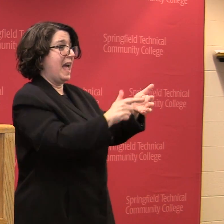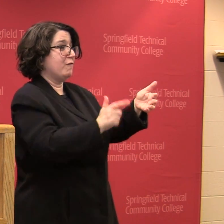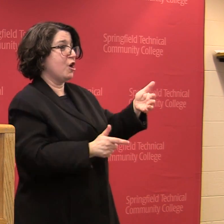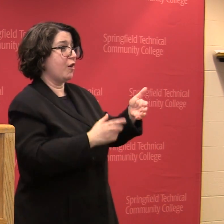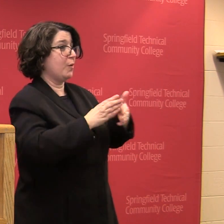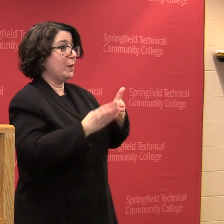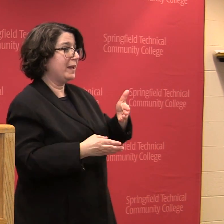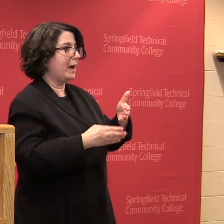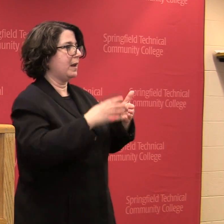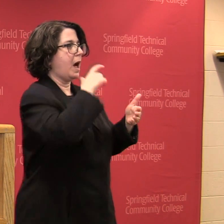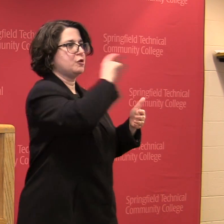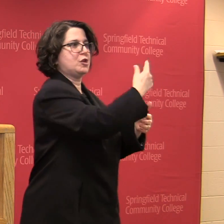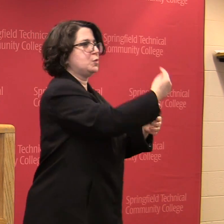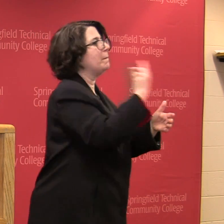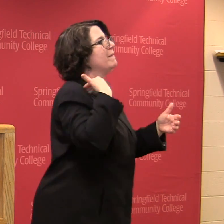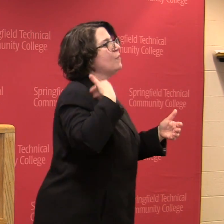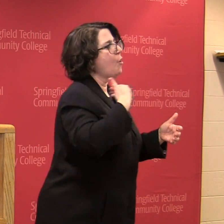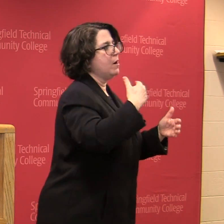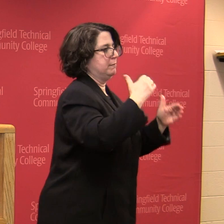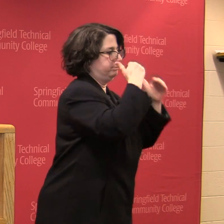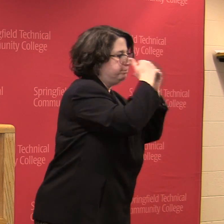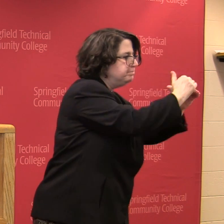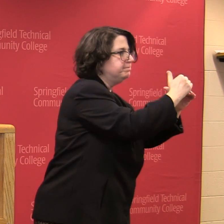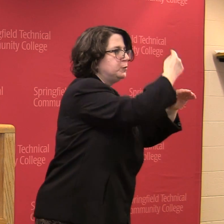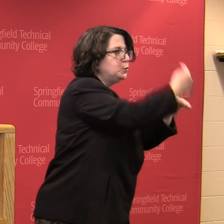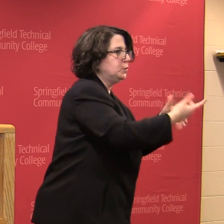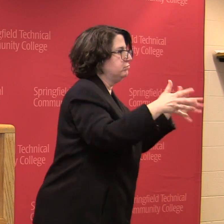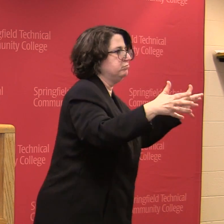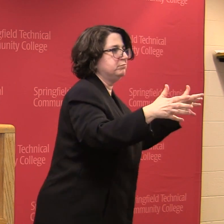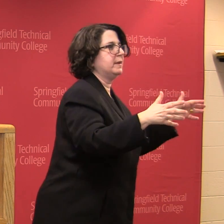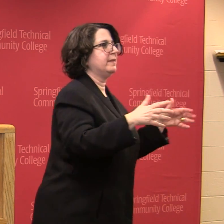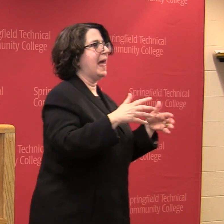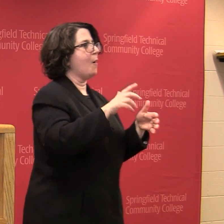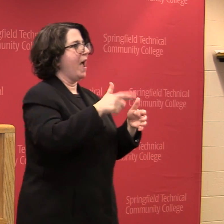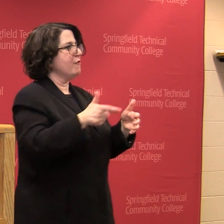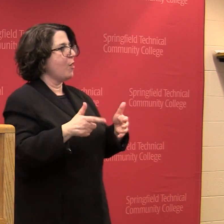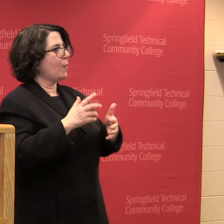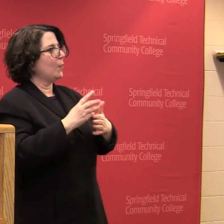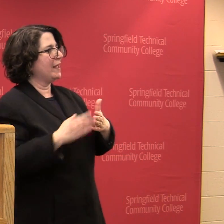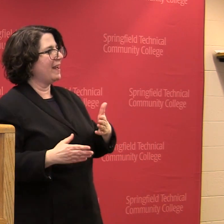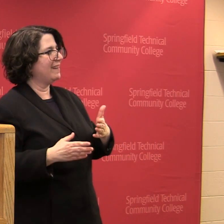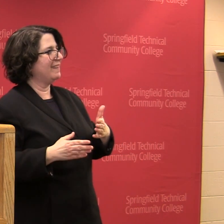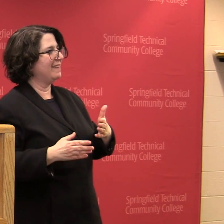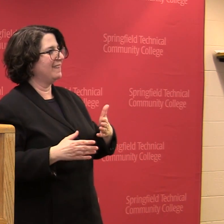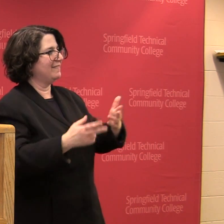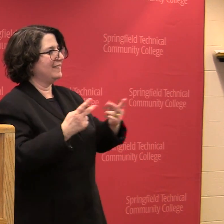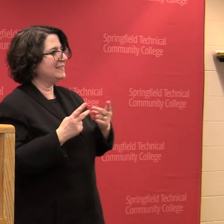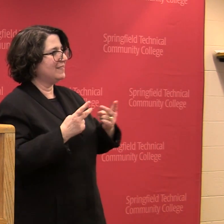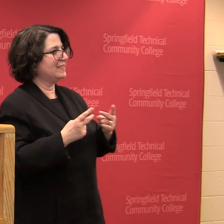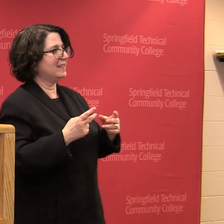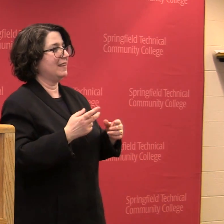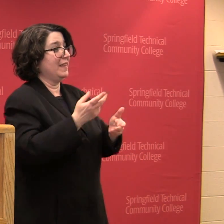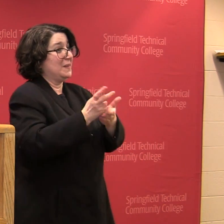Tuesdays. About two weeks ago, I purchased my first car.